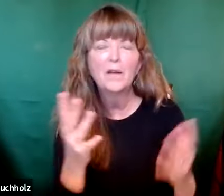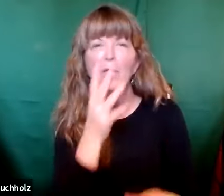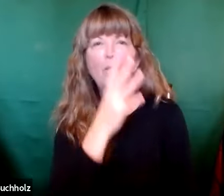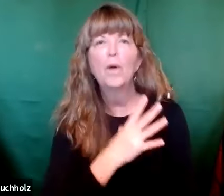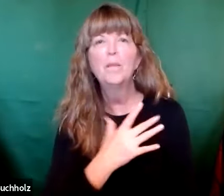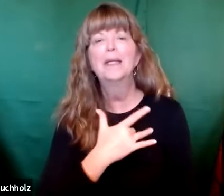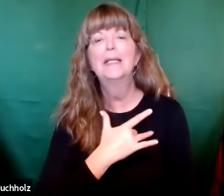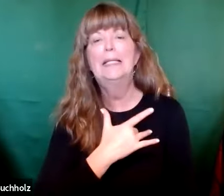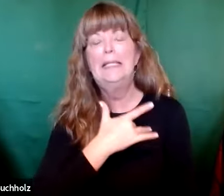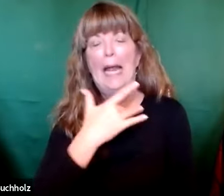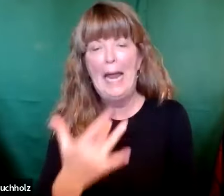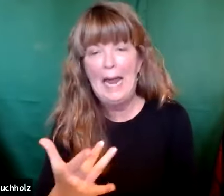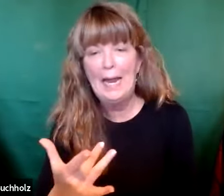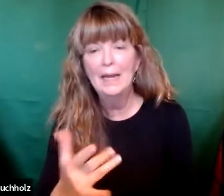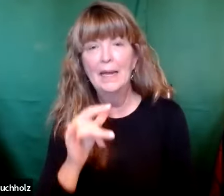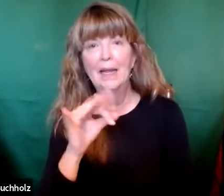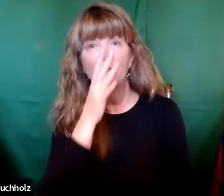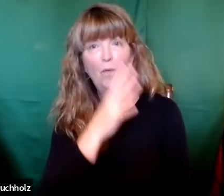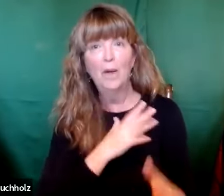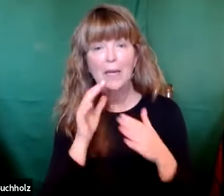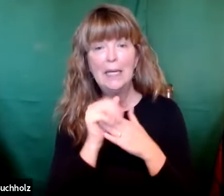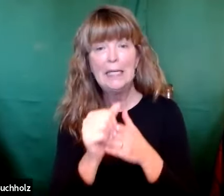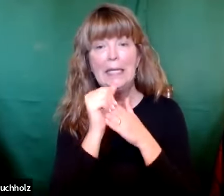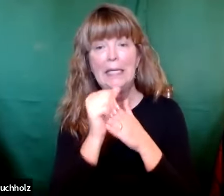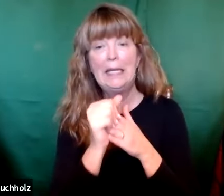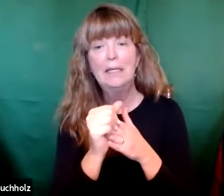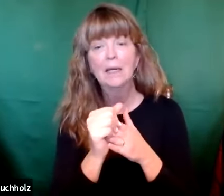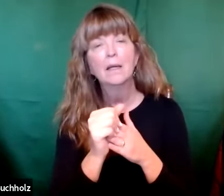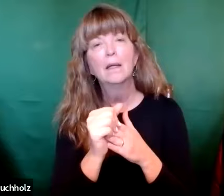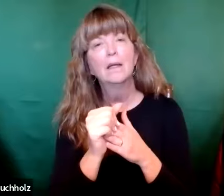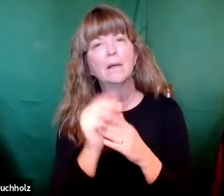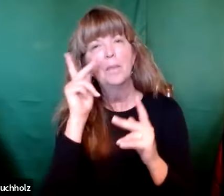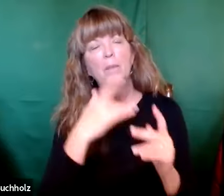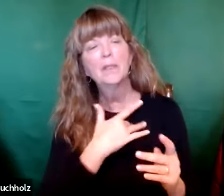And we also know famously that women leaders